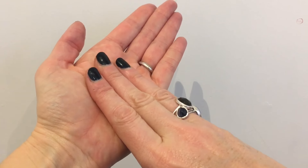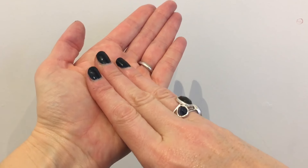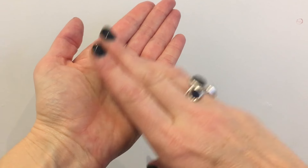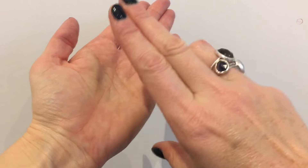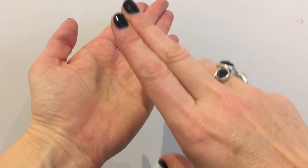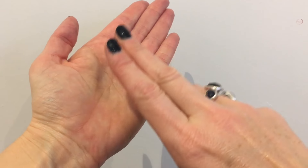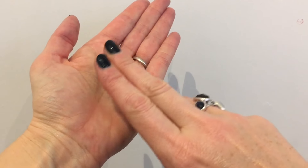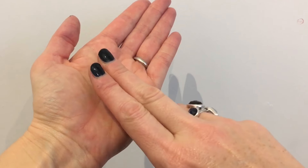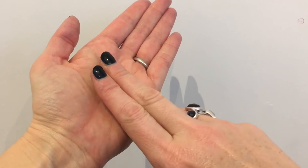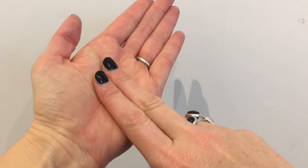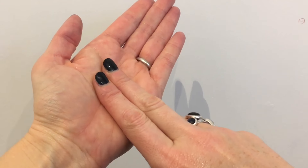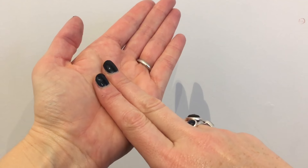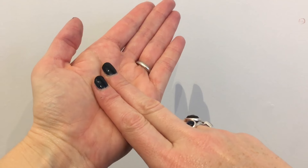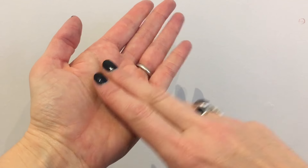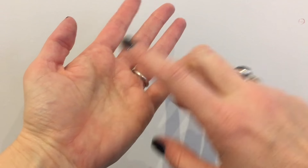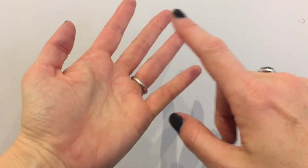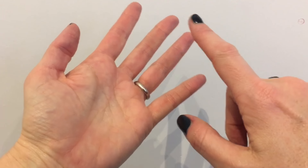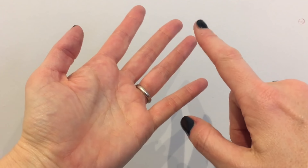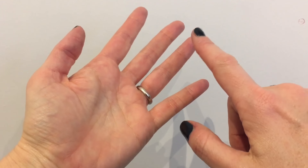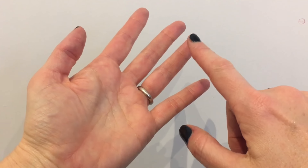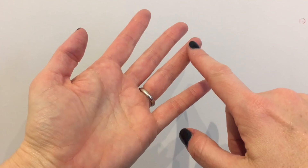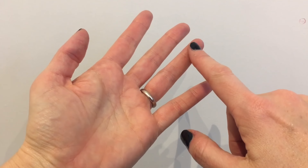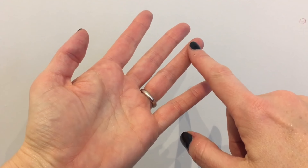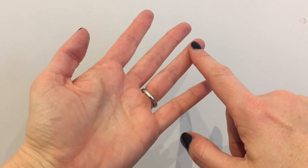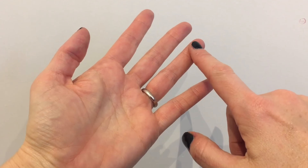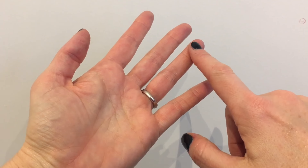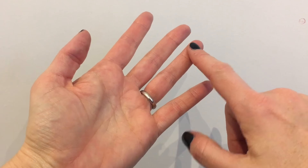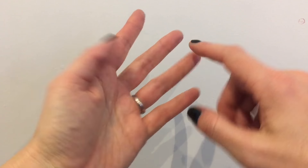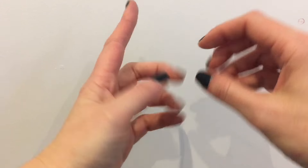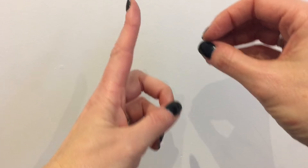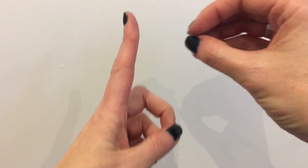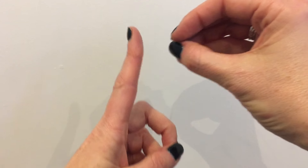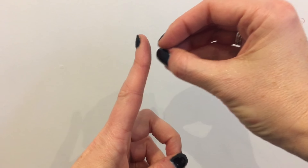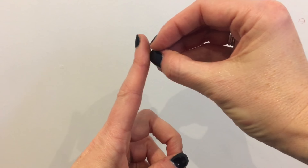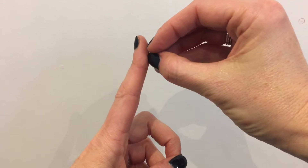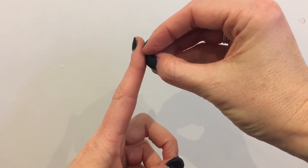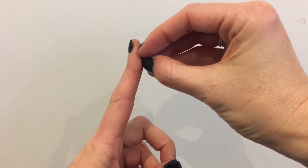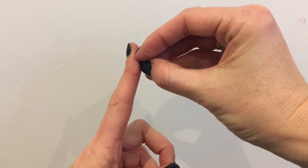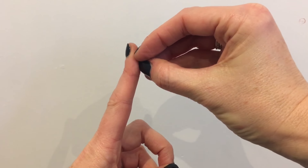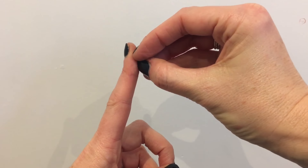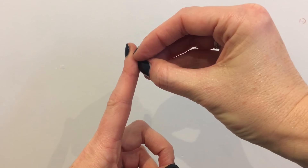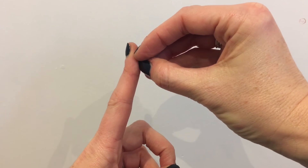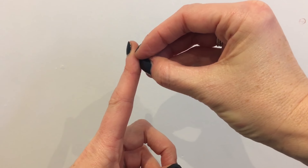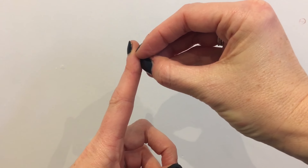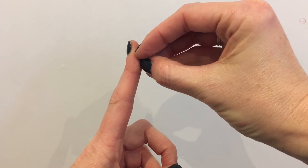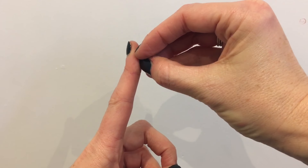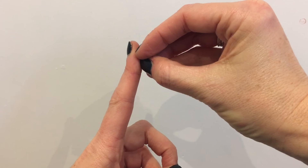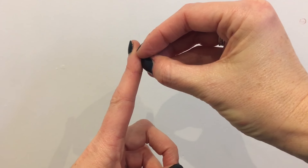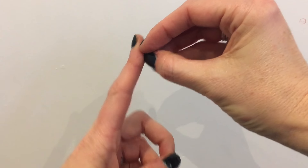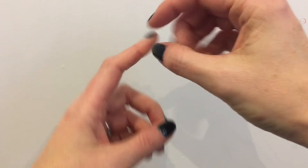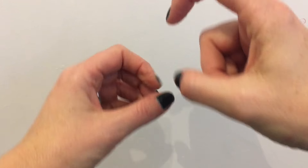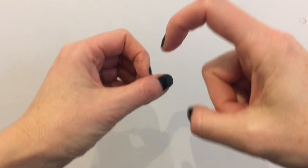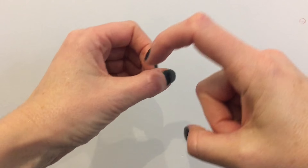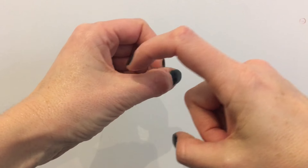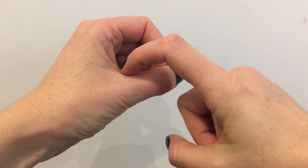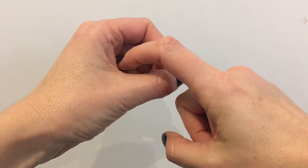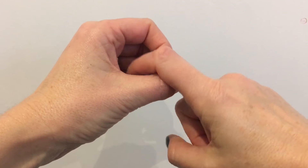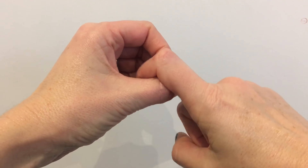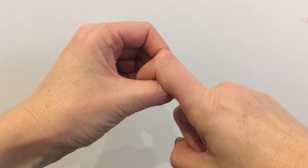N O A C D F P Q